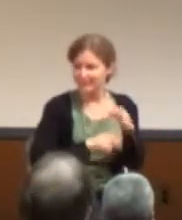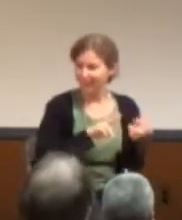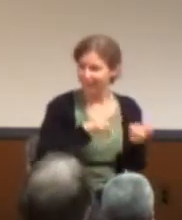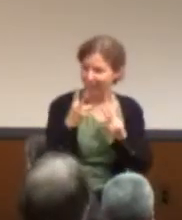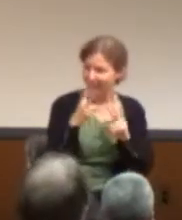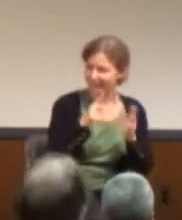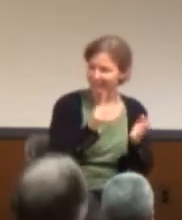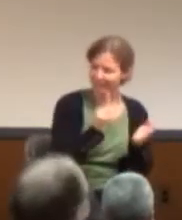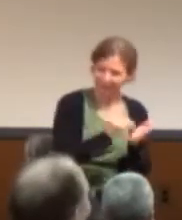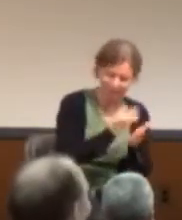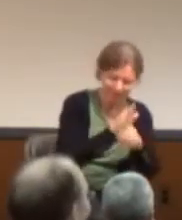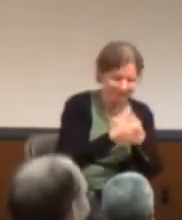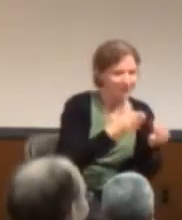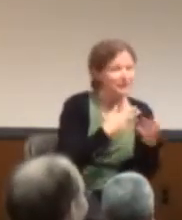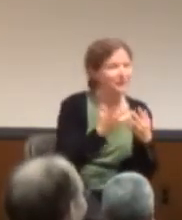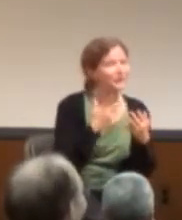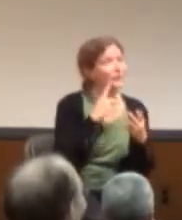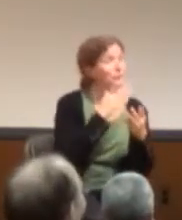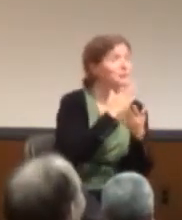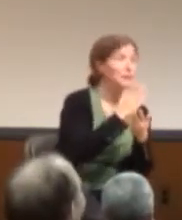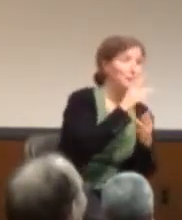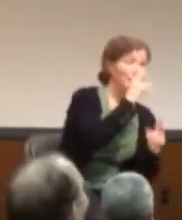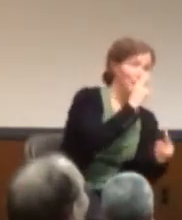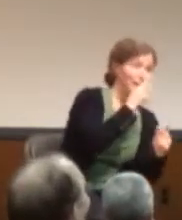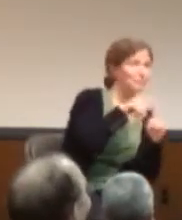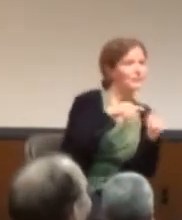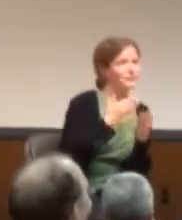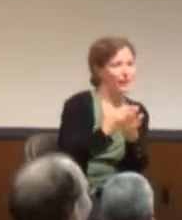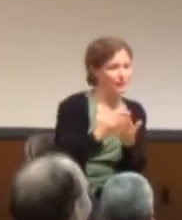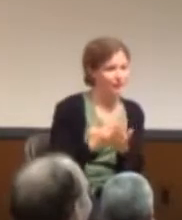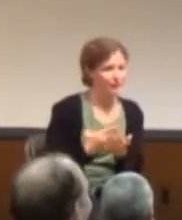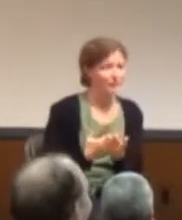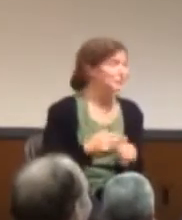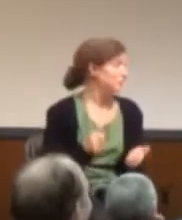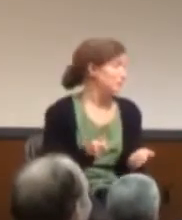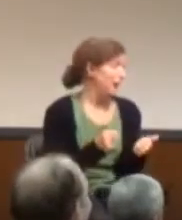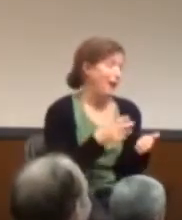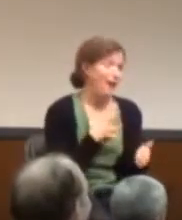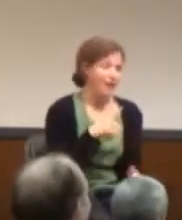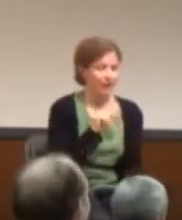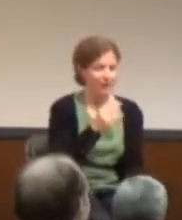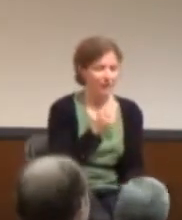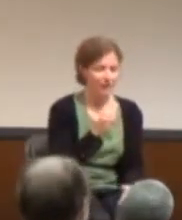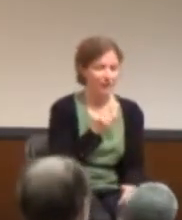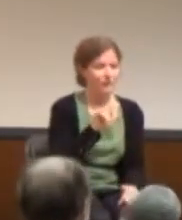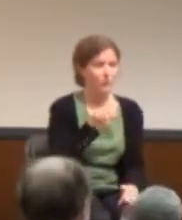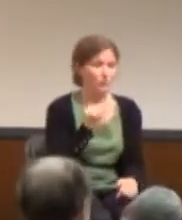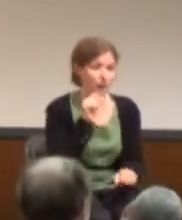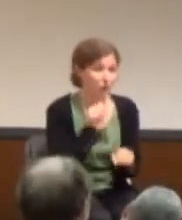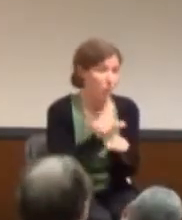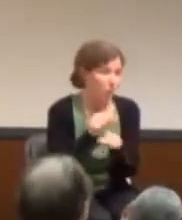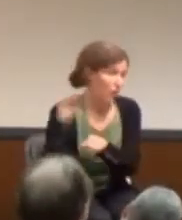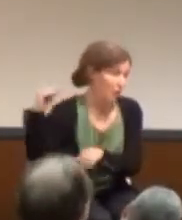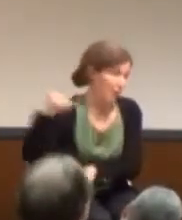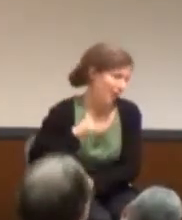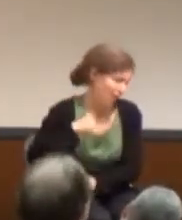factual things to me. It's pretty great. I like that. like, I don't work for those things.